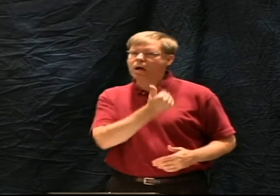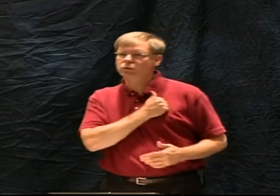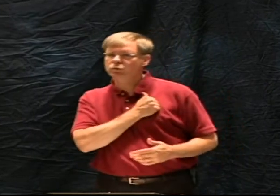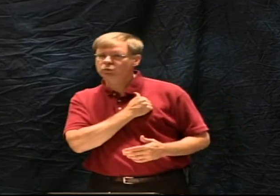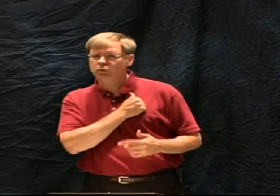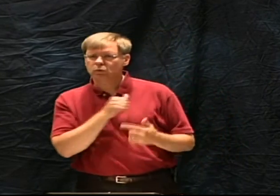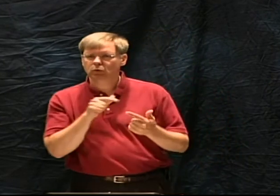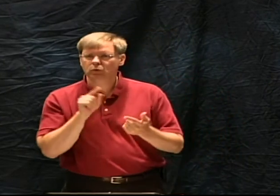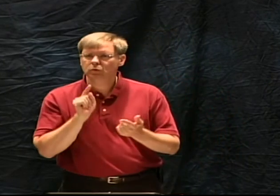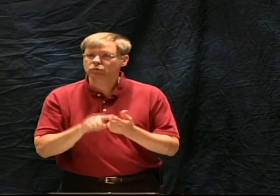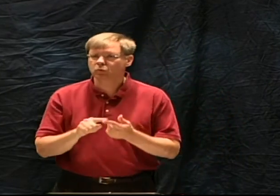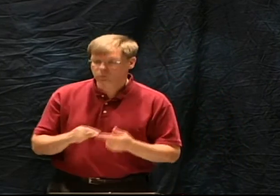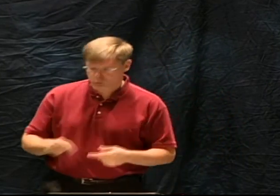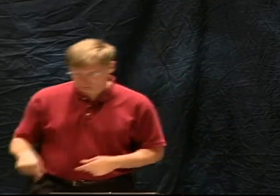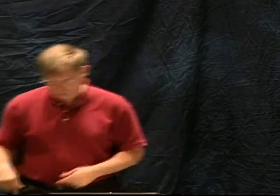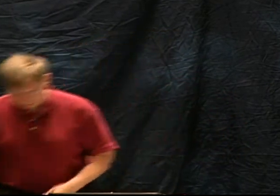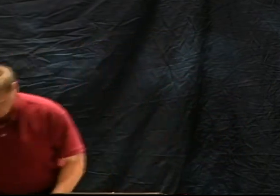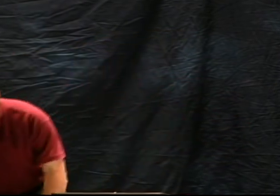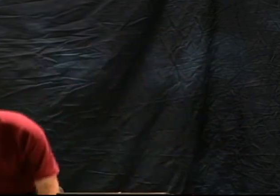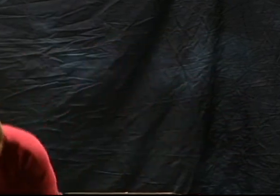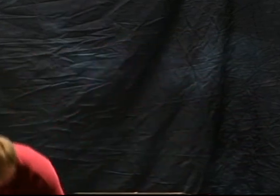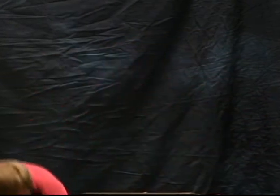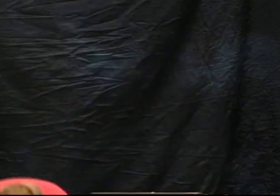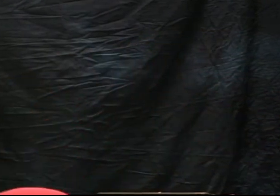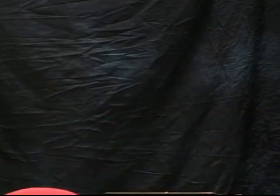So let me ask you in closing...